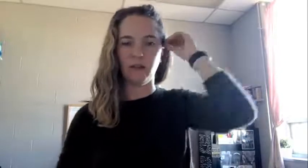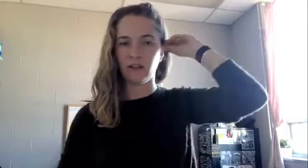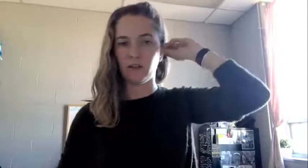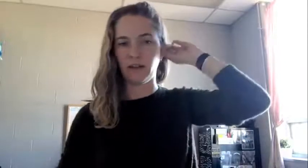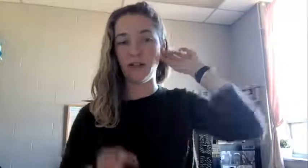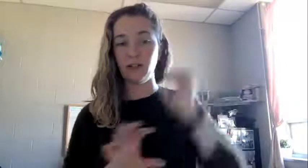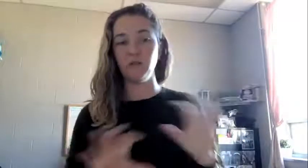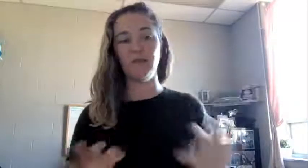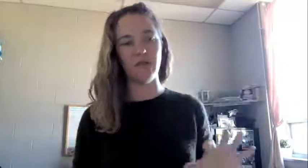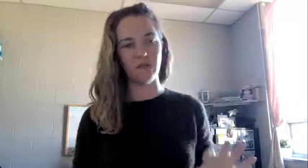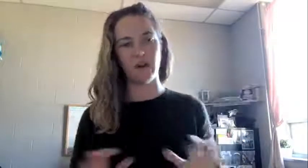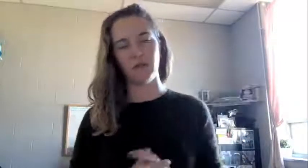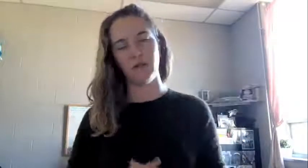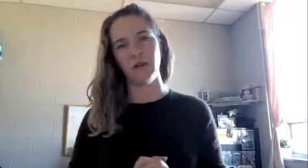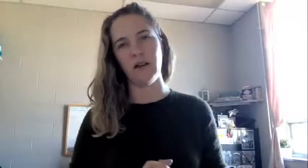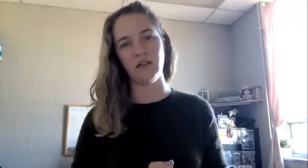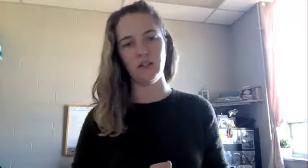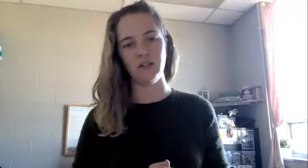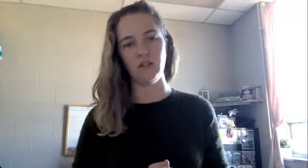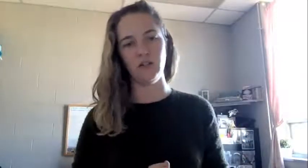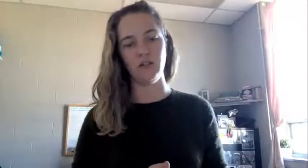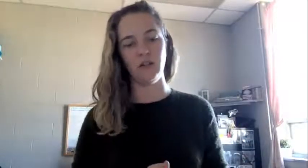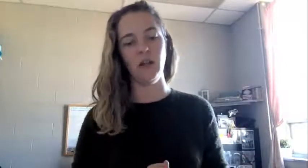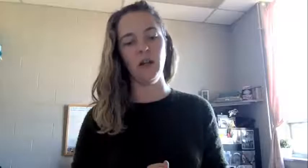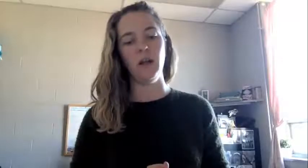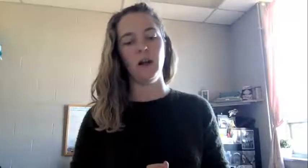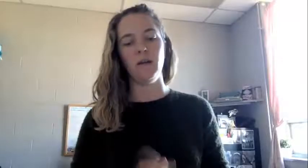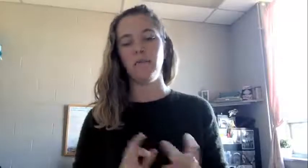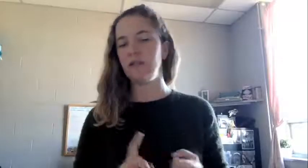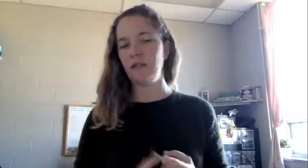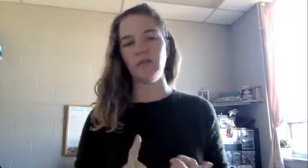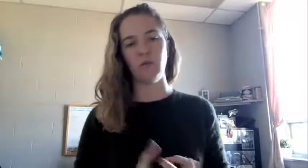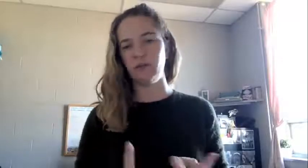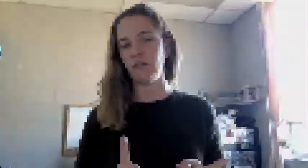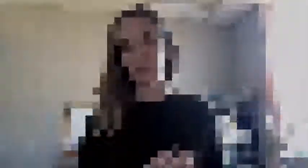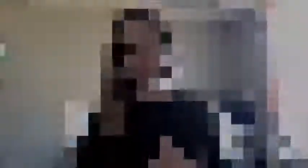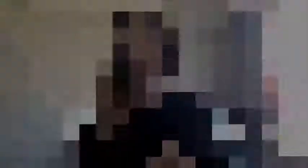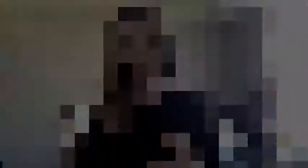expectations within those categories are at each institution. But it's teaching, research, and service.